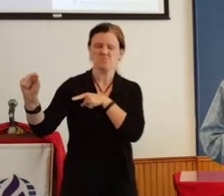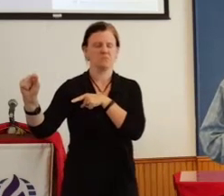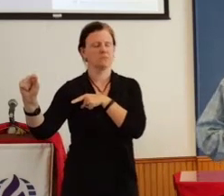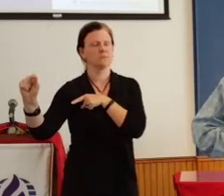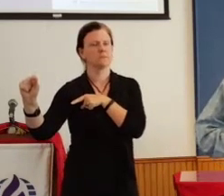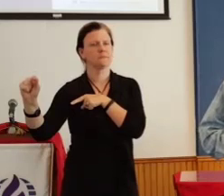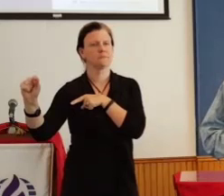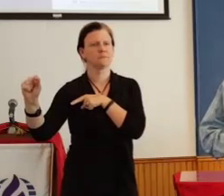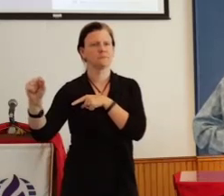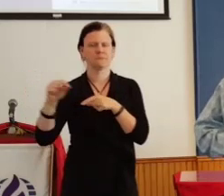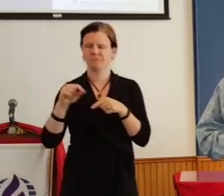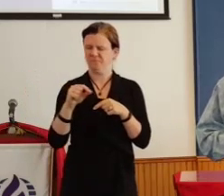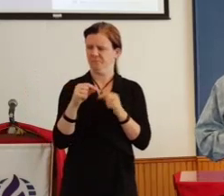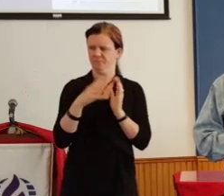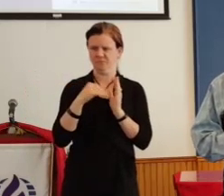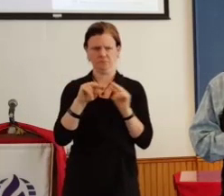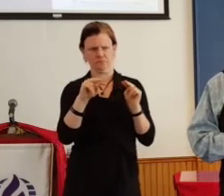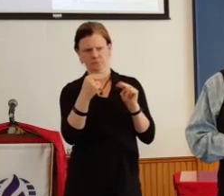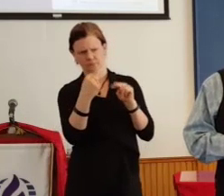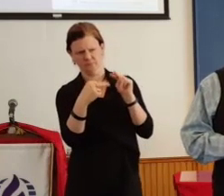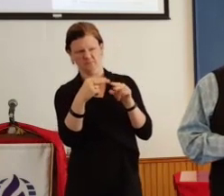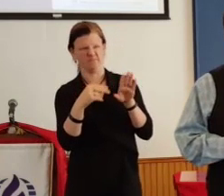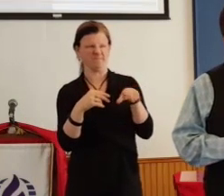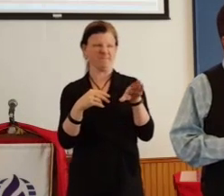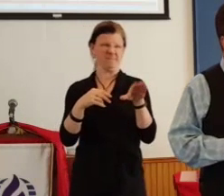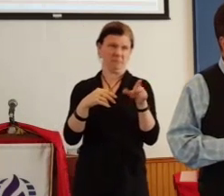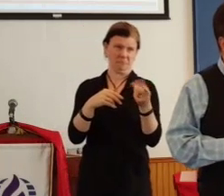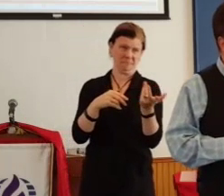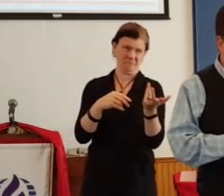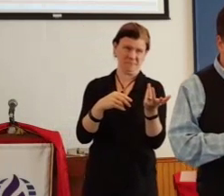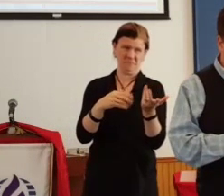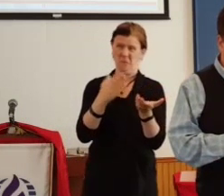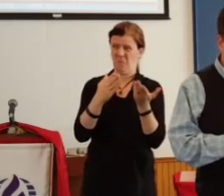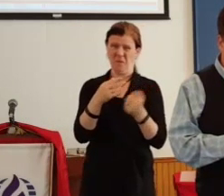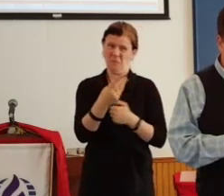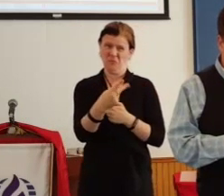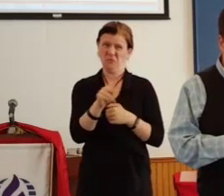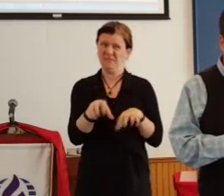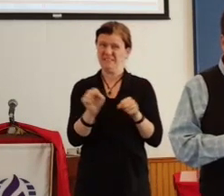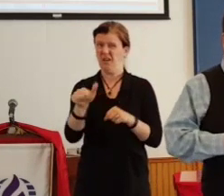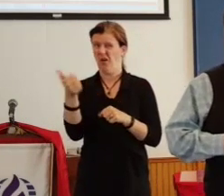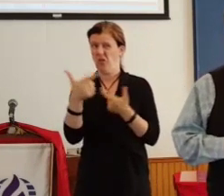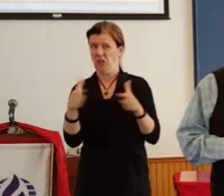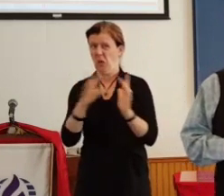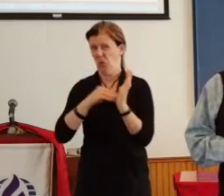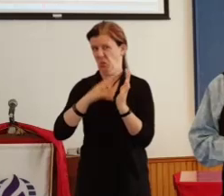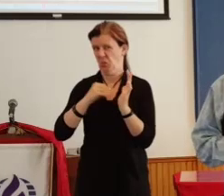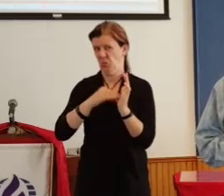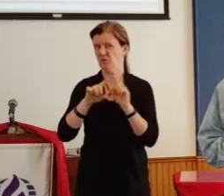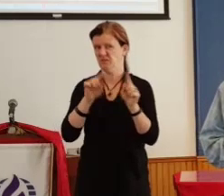One of the students then turns to the other and says, you know, maybe we ought to take a foreign language class next semester.